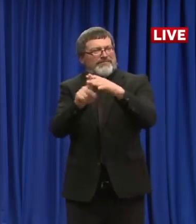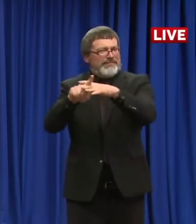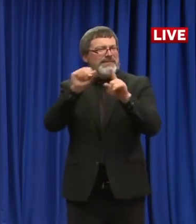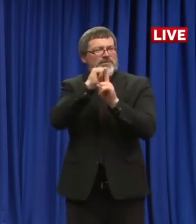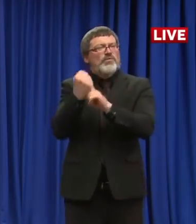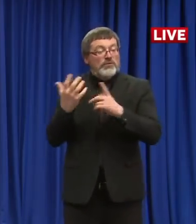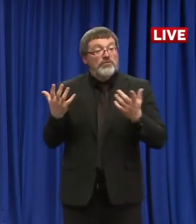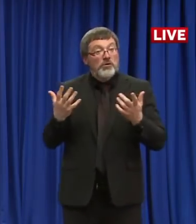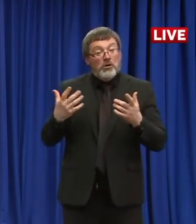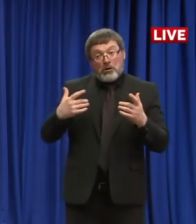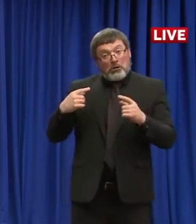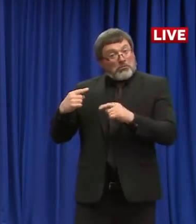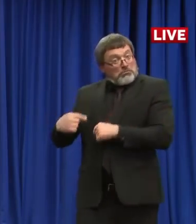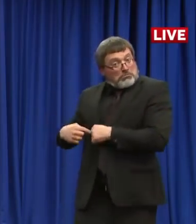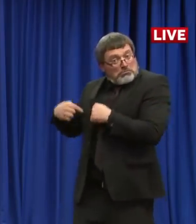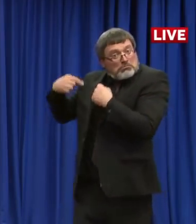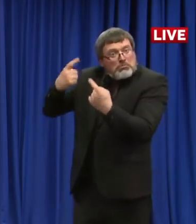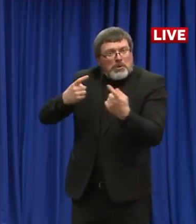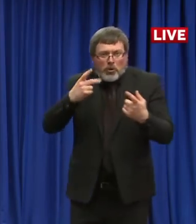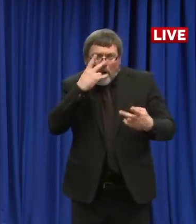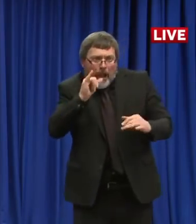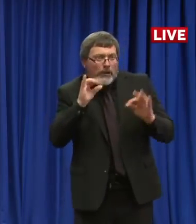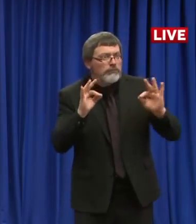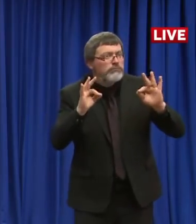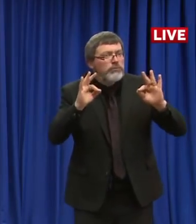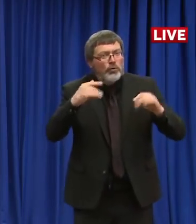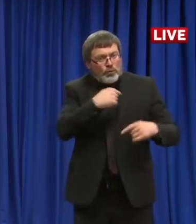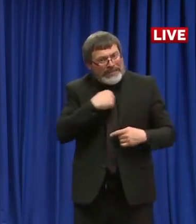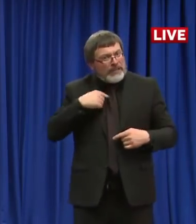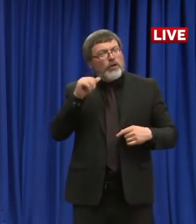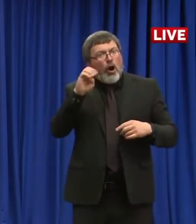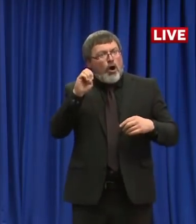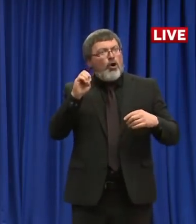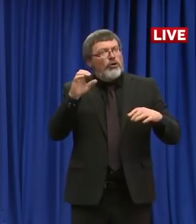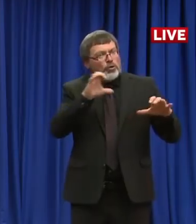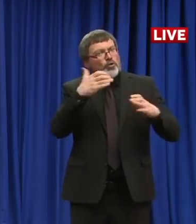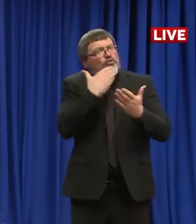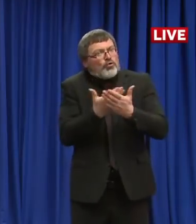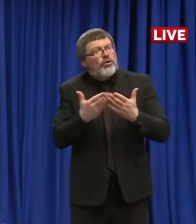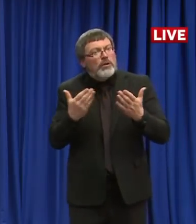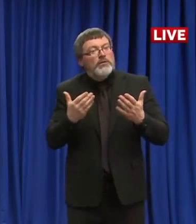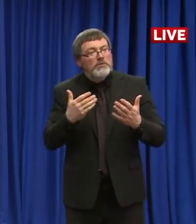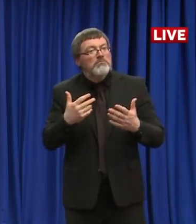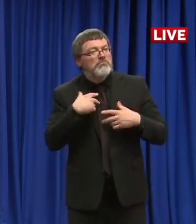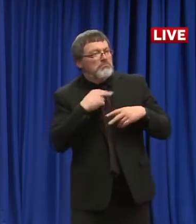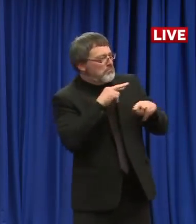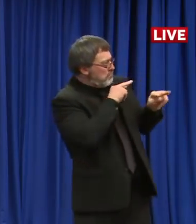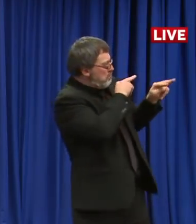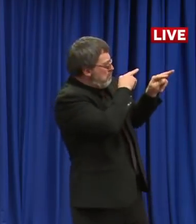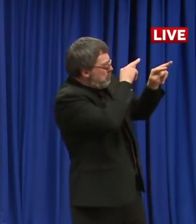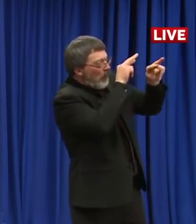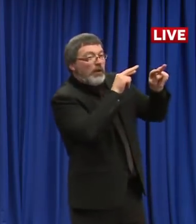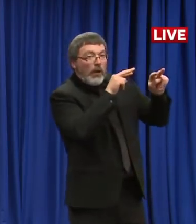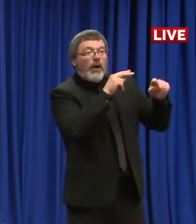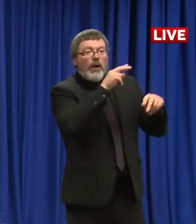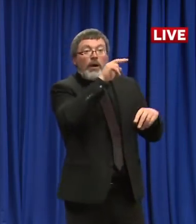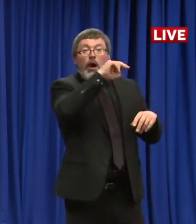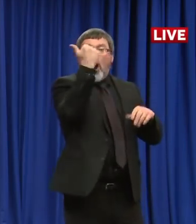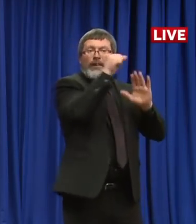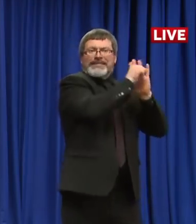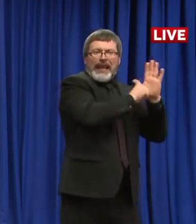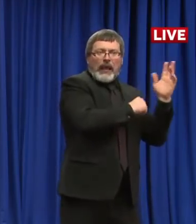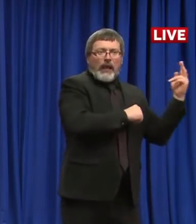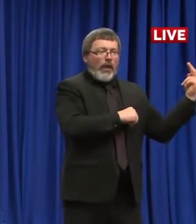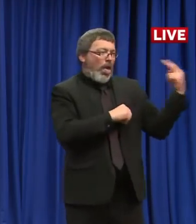The example that we're setting, not just here in New Hampshire, but for other states, I'm incredibly proud, and we have a great team behind us. So if people want to take shots at me, go right